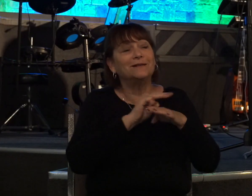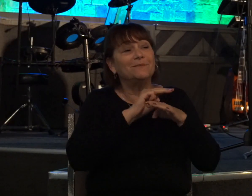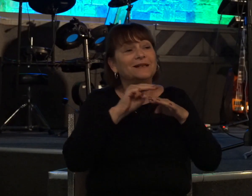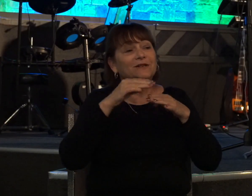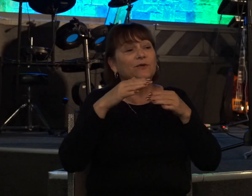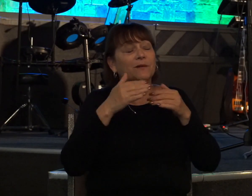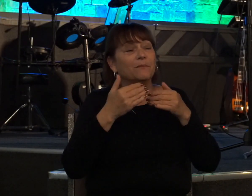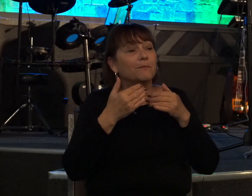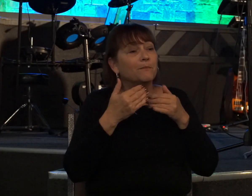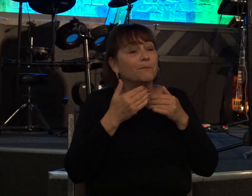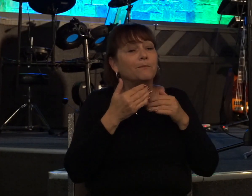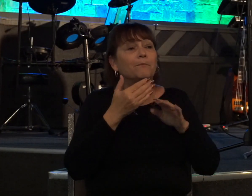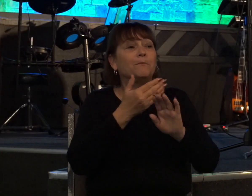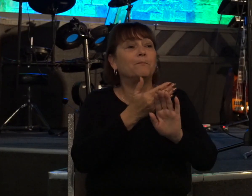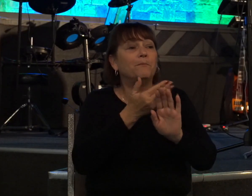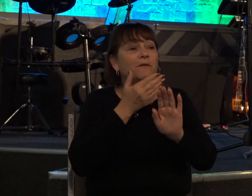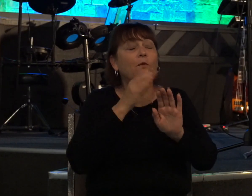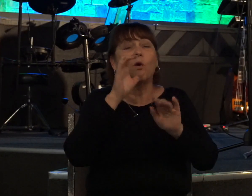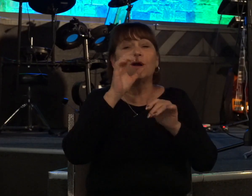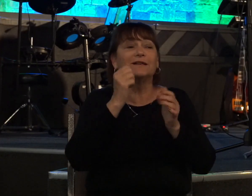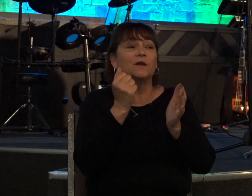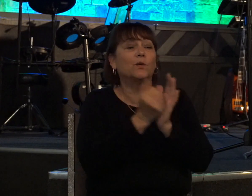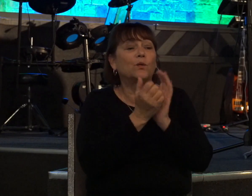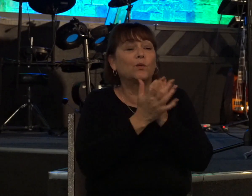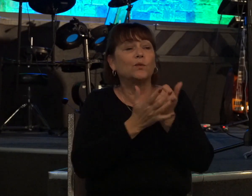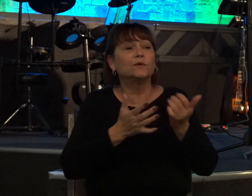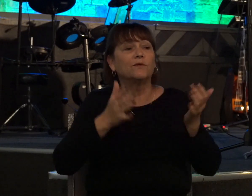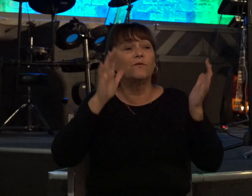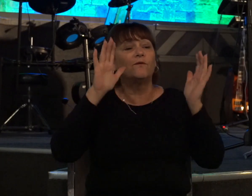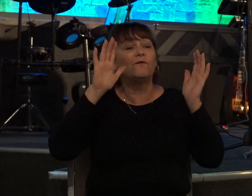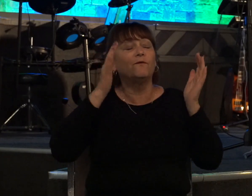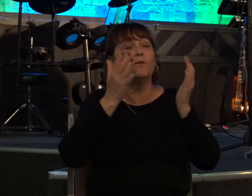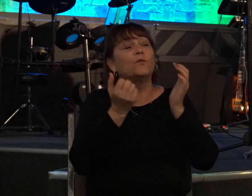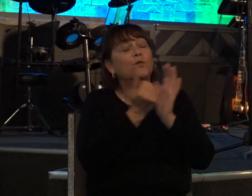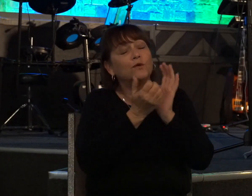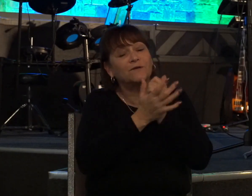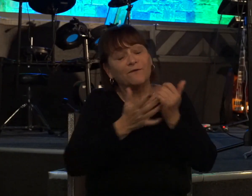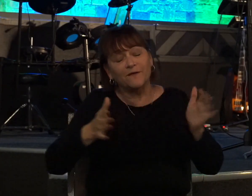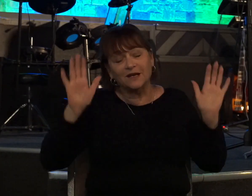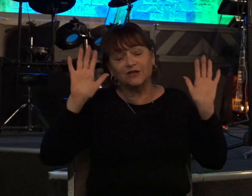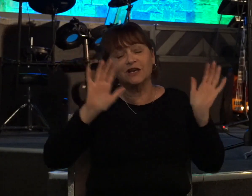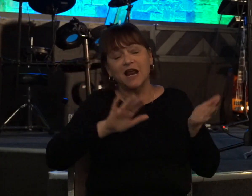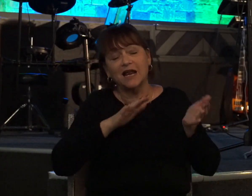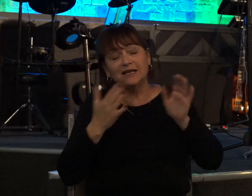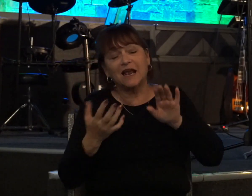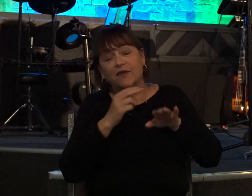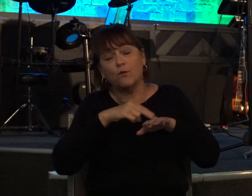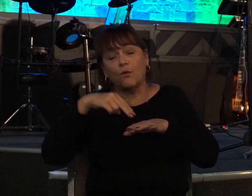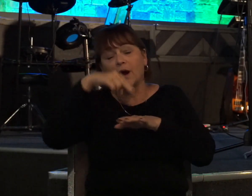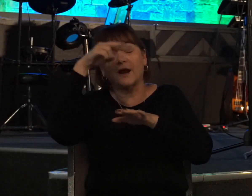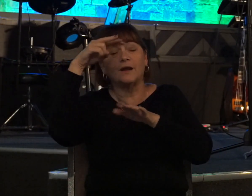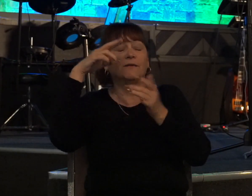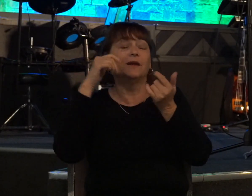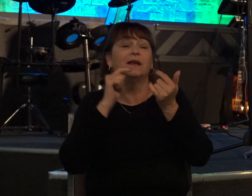crucifixion death and resurrection and the parable that nathan gives was in true jesus fashion